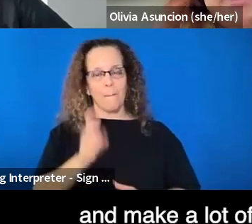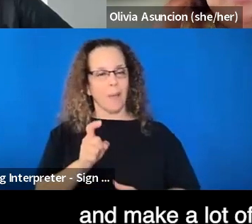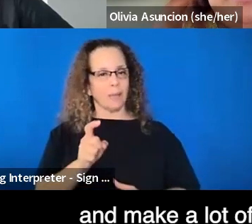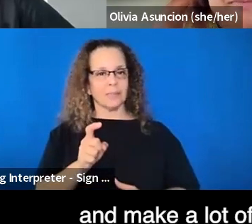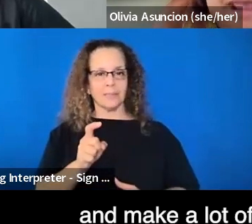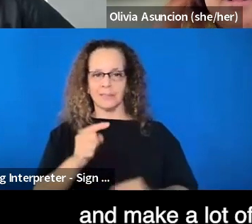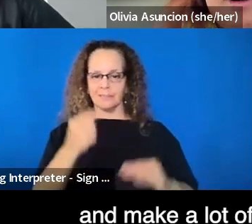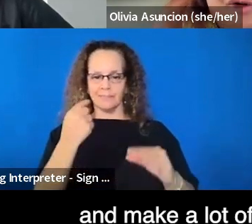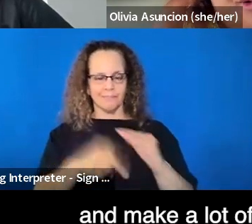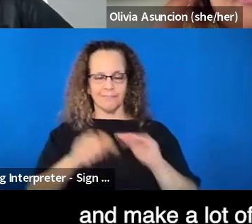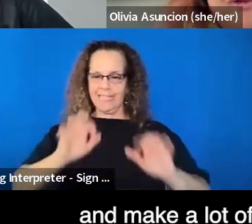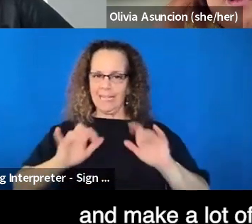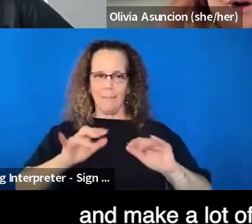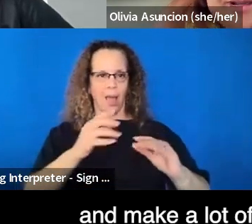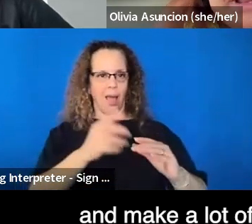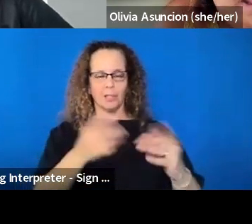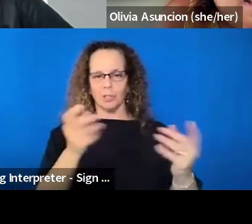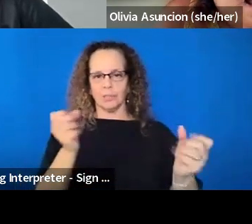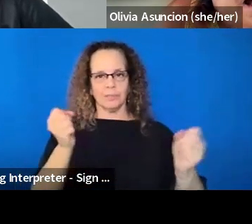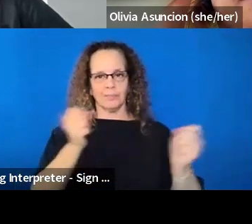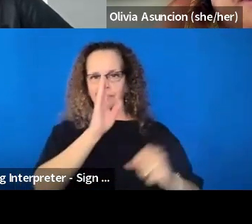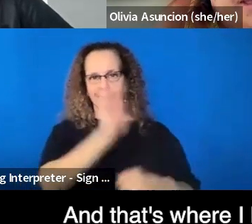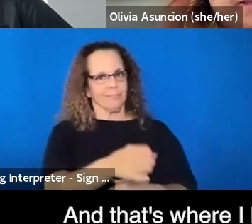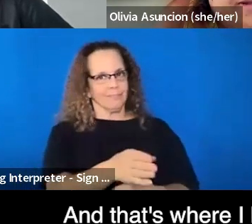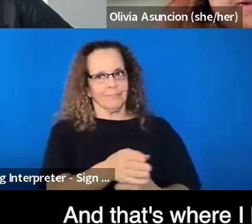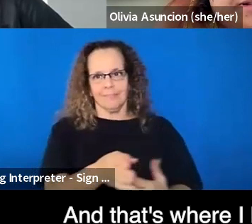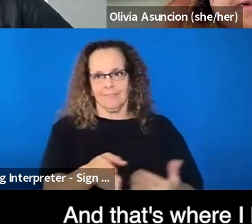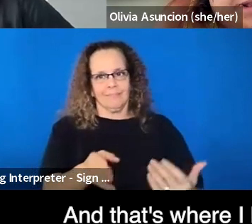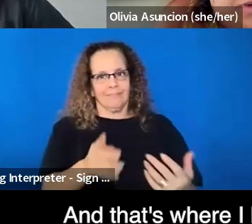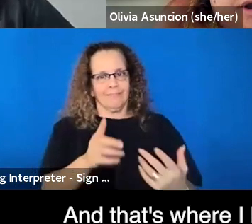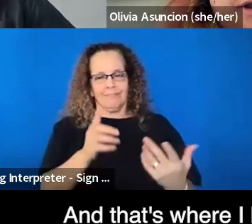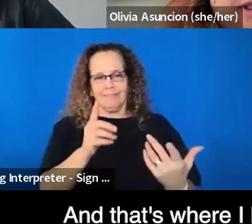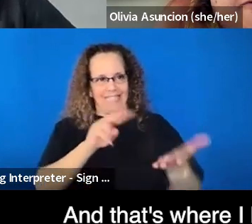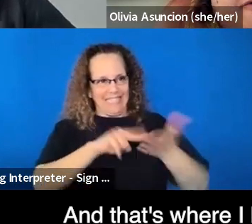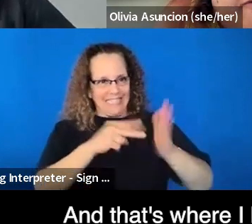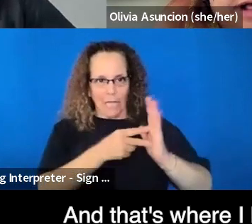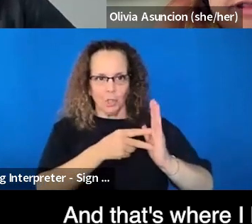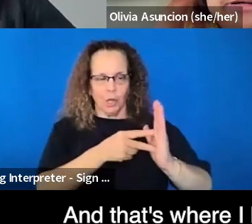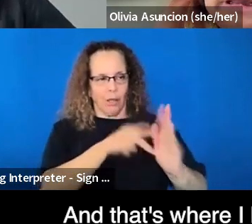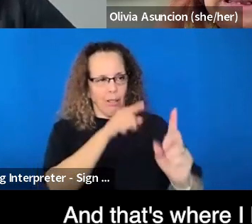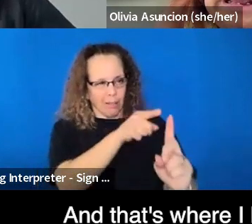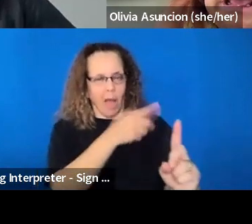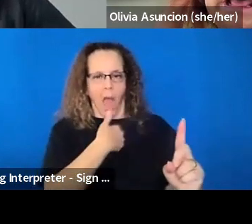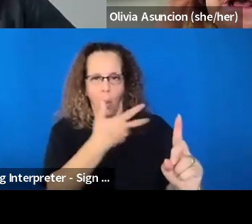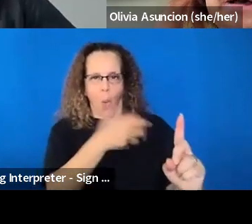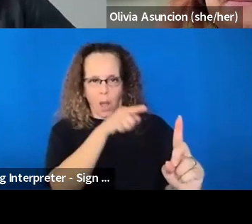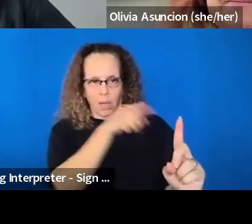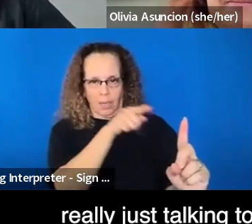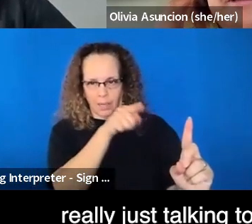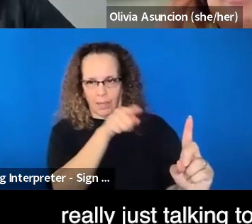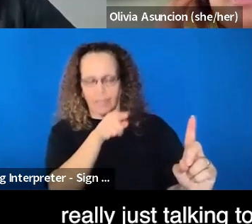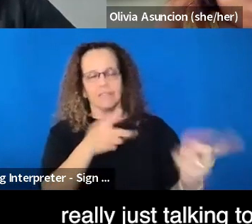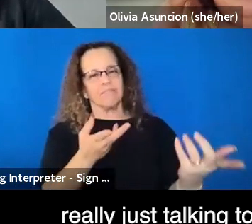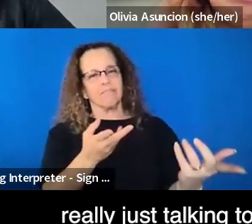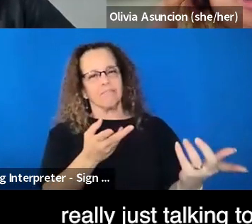and make a lot of cold phone calls. Um, and that's where I kind of find value in, um,